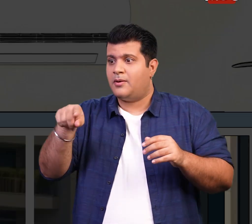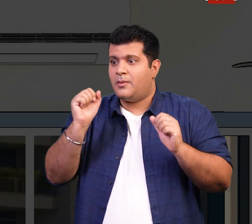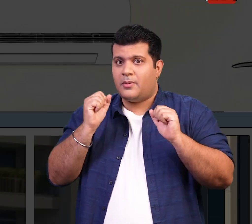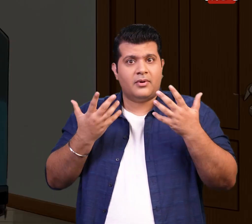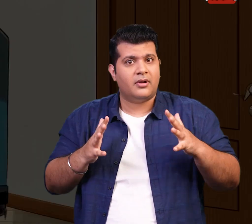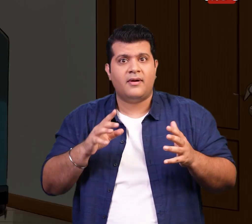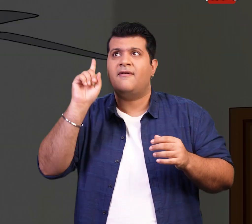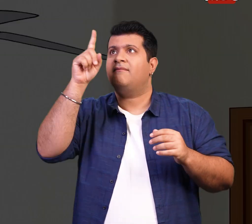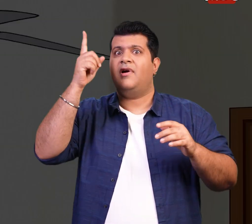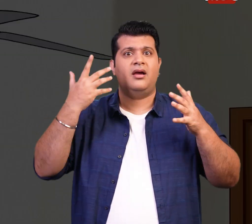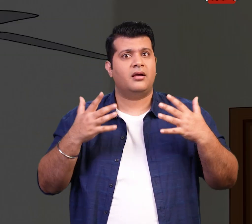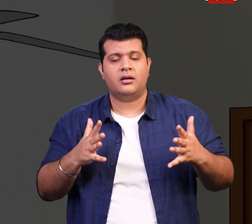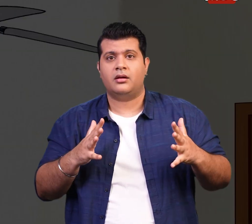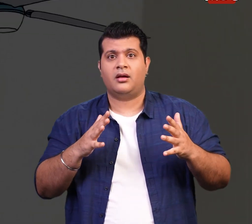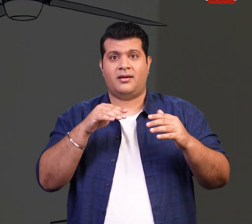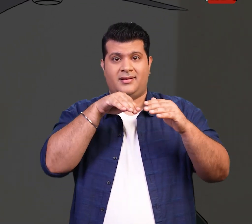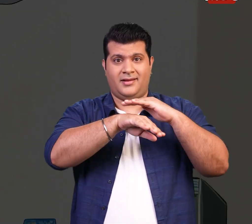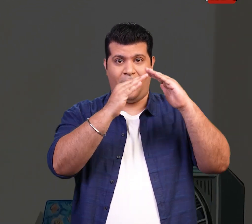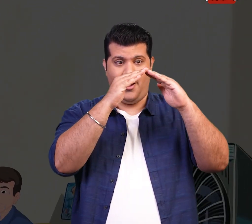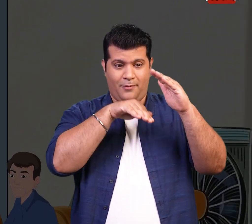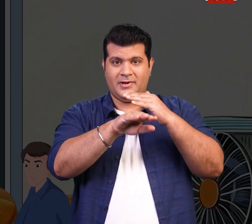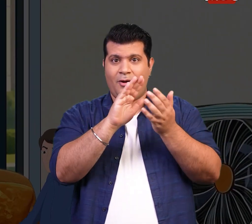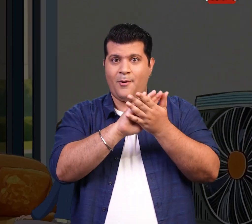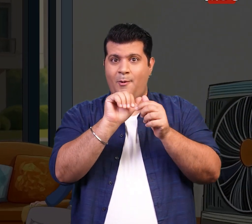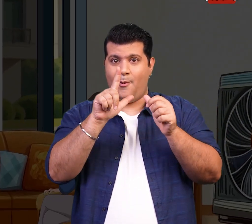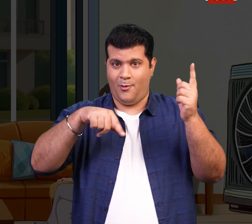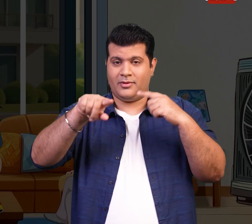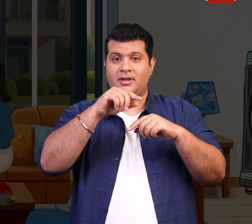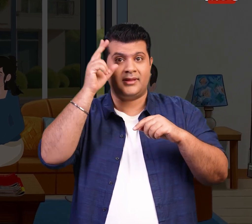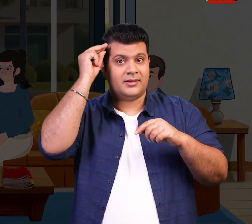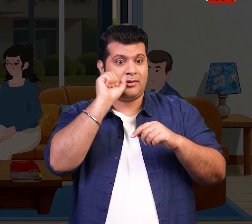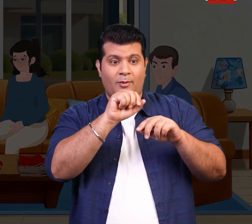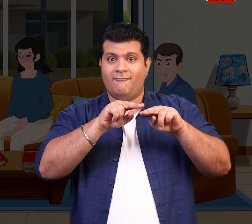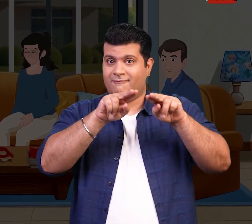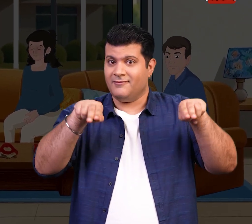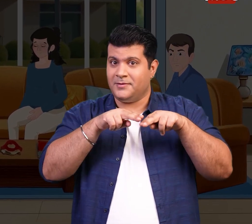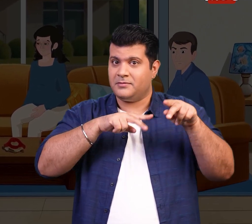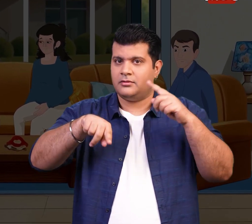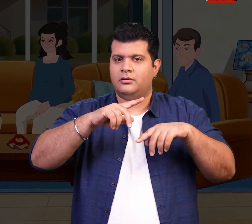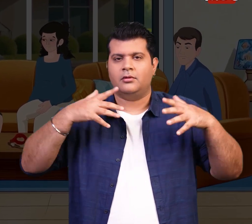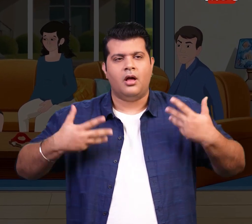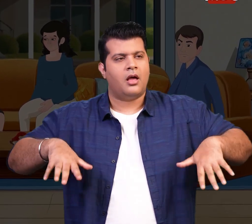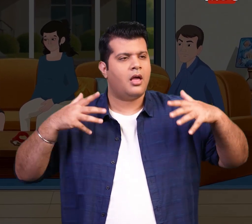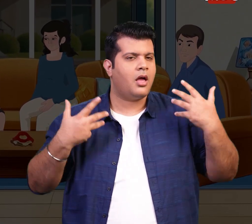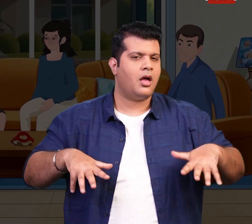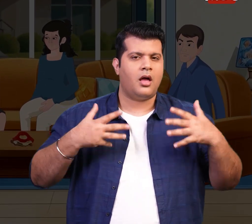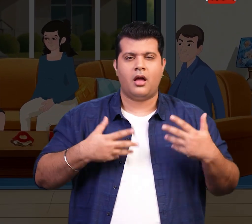cooler and fan are not working. It was so hot that Dia's entire family has gathered in the hall,